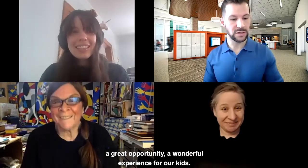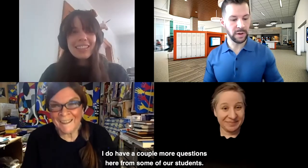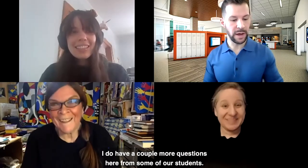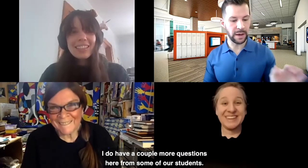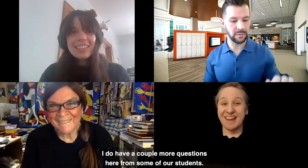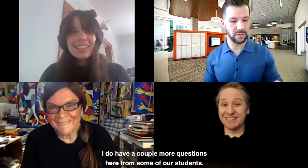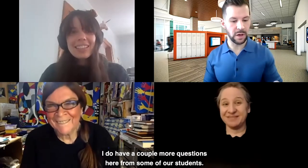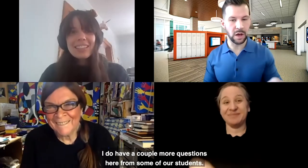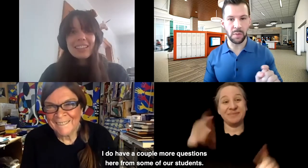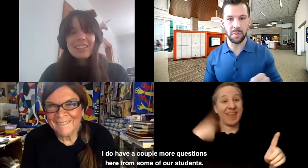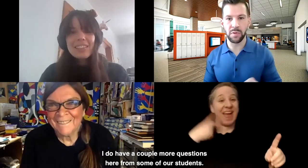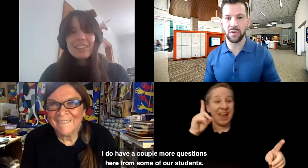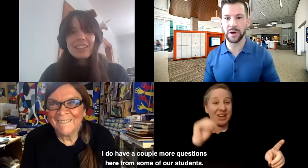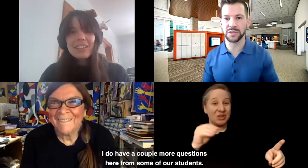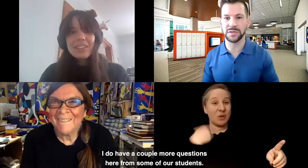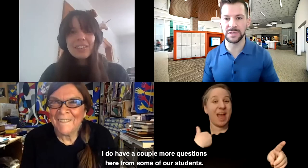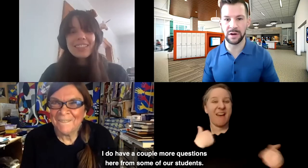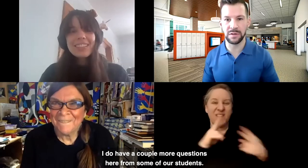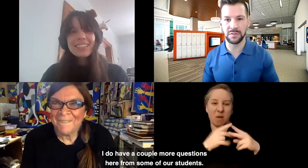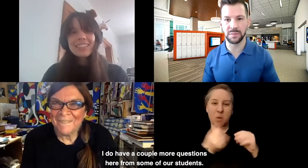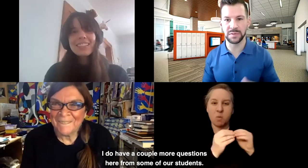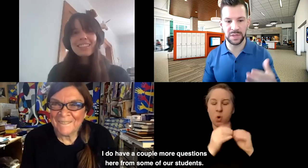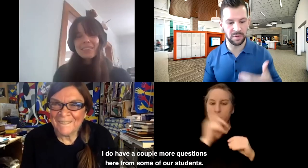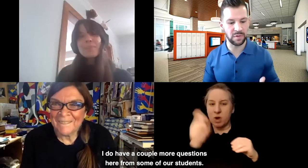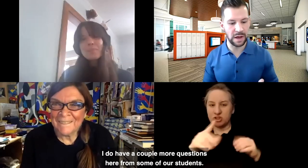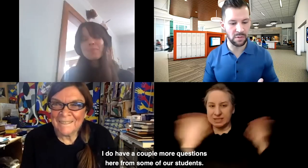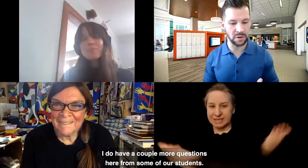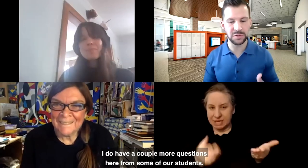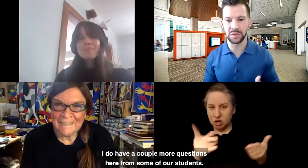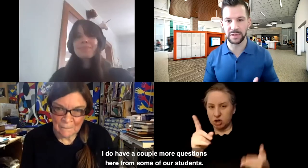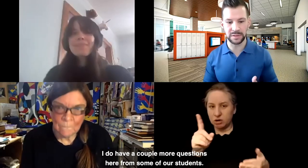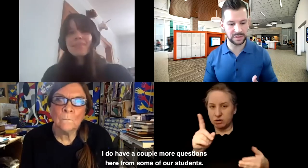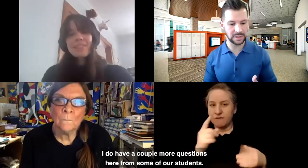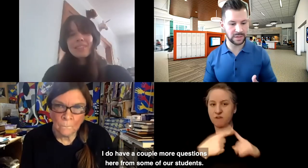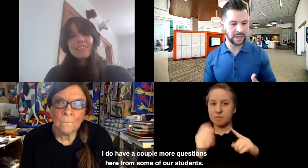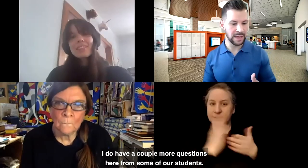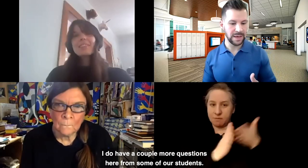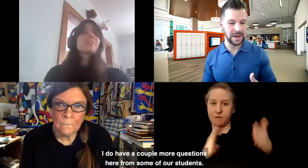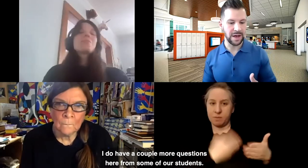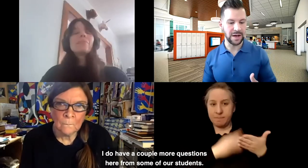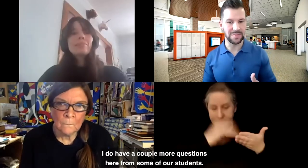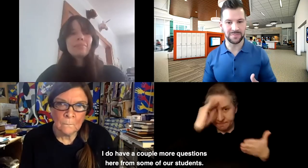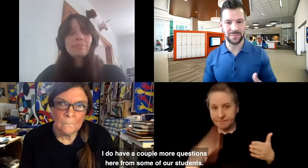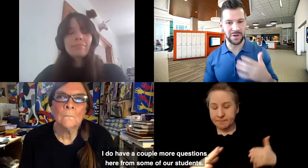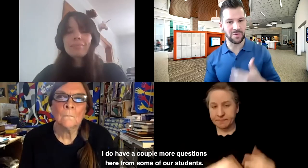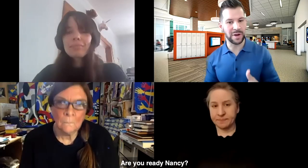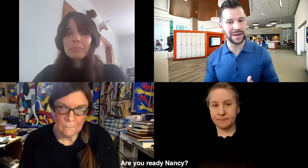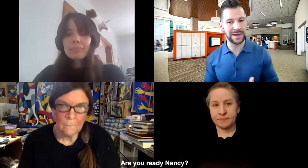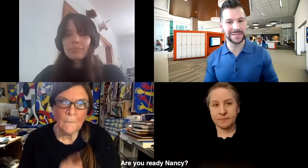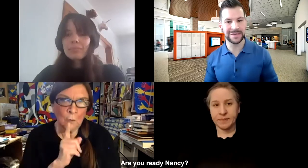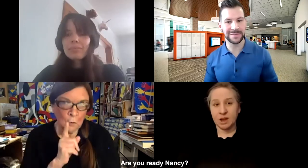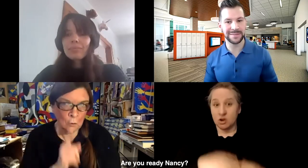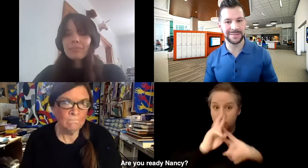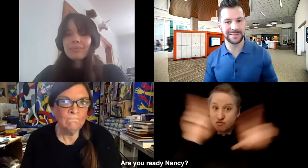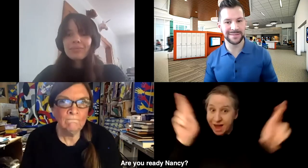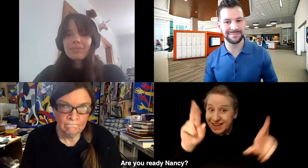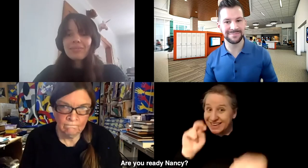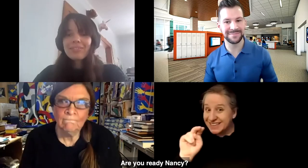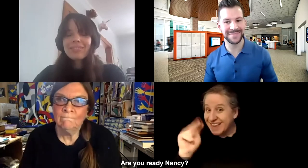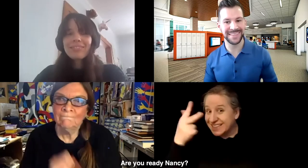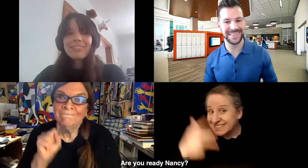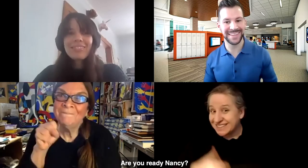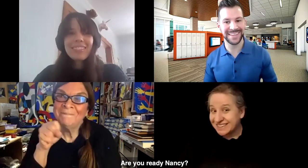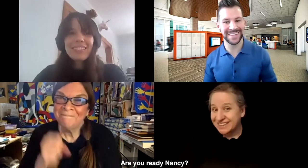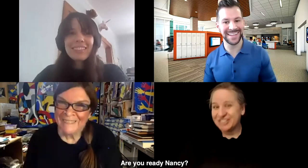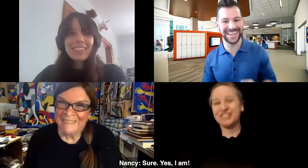I do have a couple more questions here from some of our students. Are you ready, Nancy? Nancy